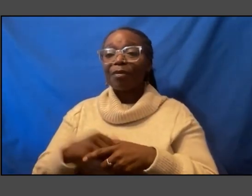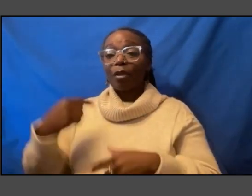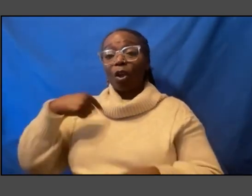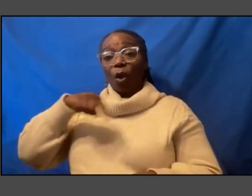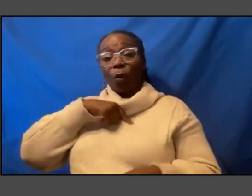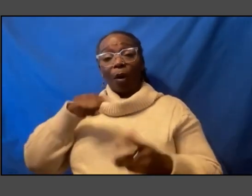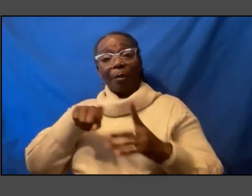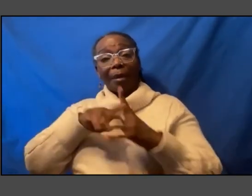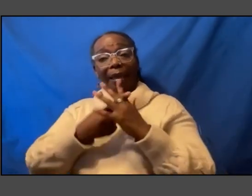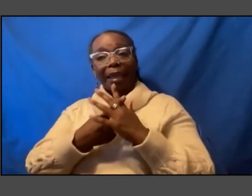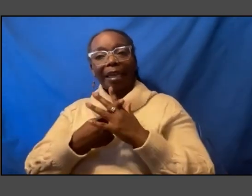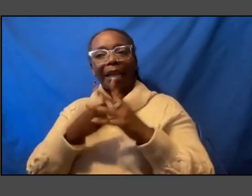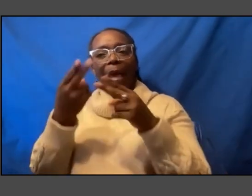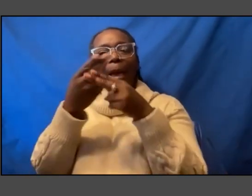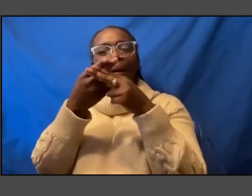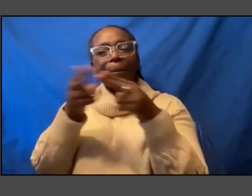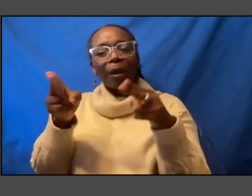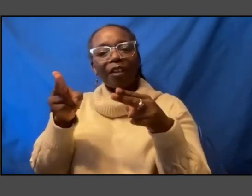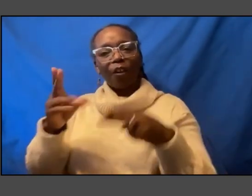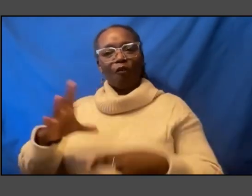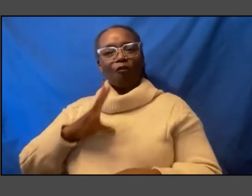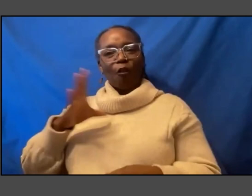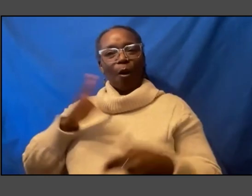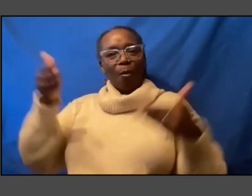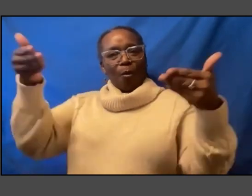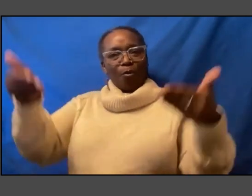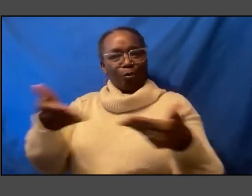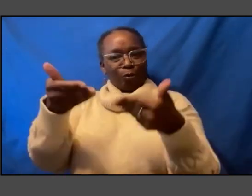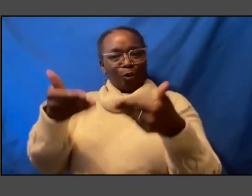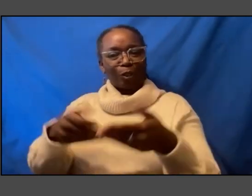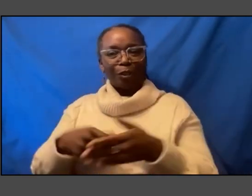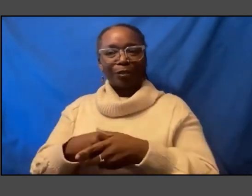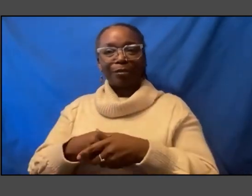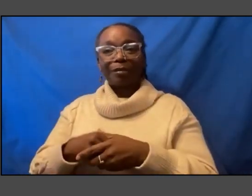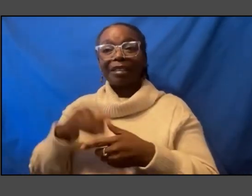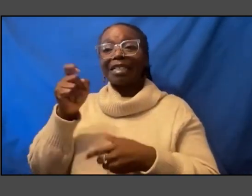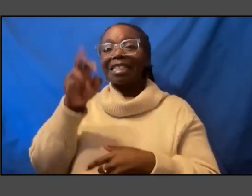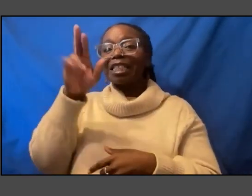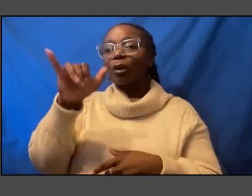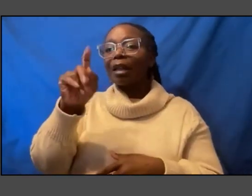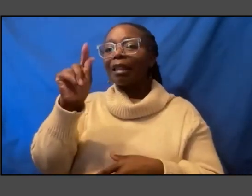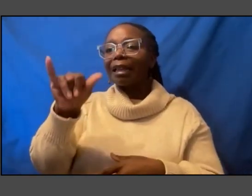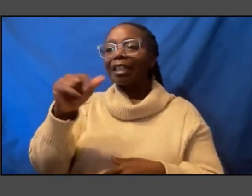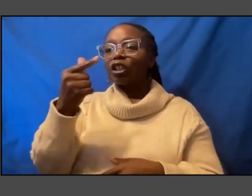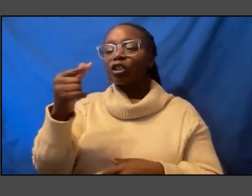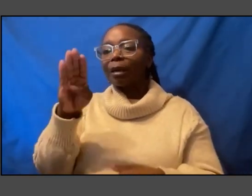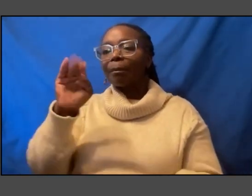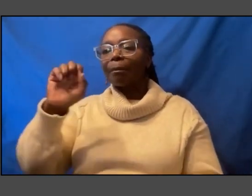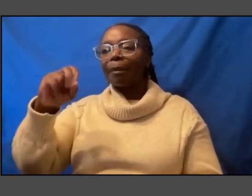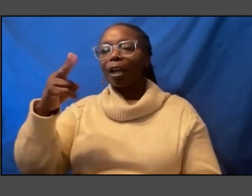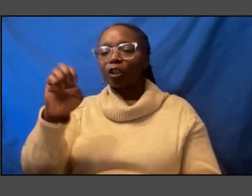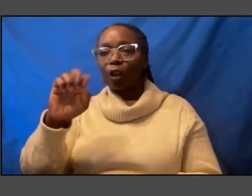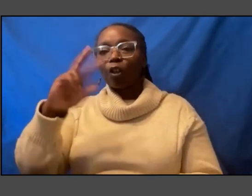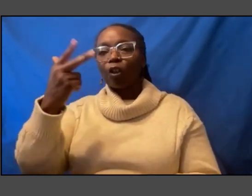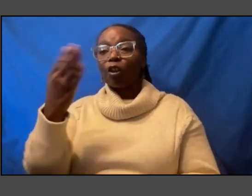formal introduction Secretary Lonnie G Bunch III is the 14th Secretary of the Smithsonian